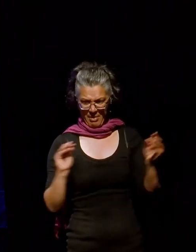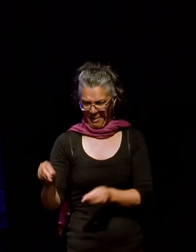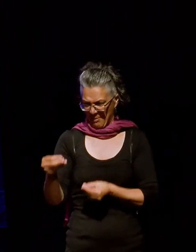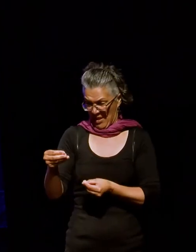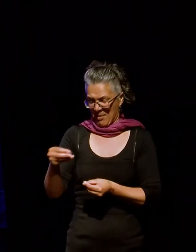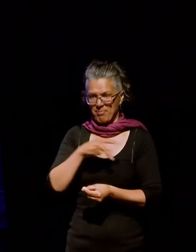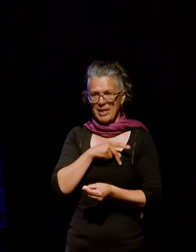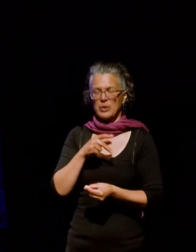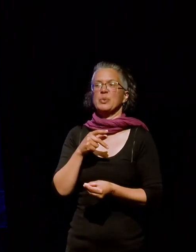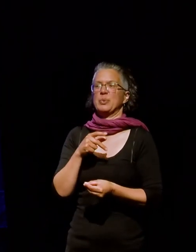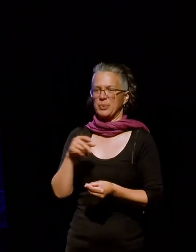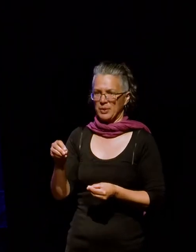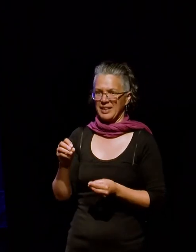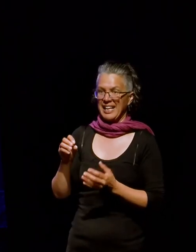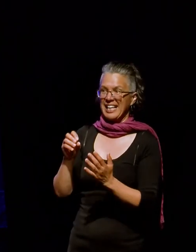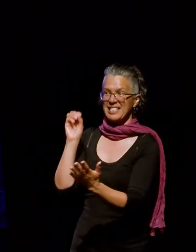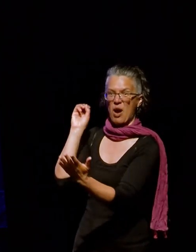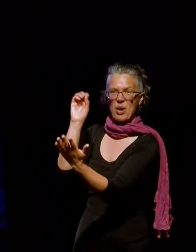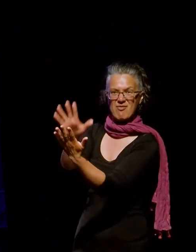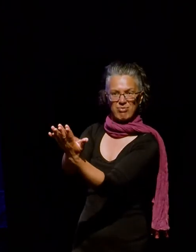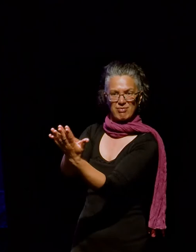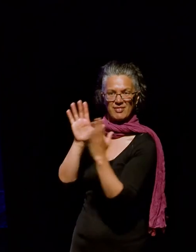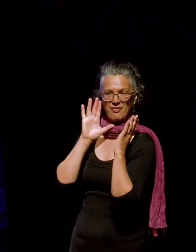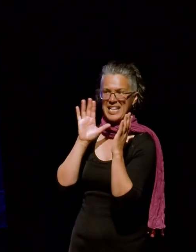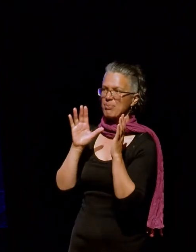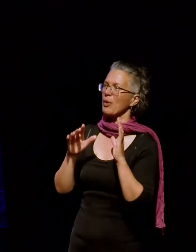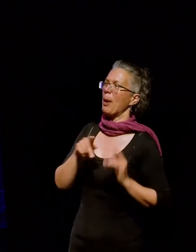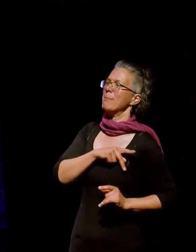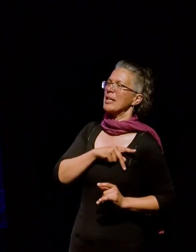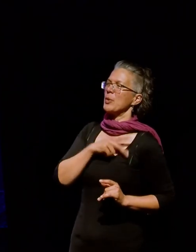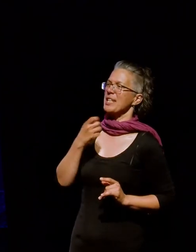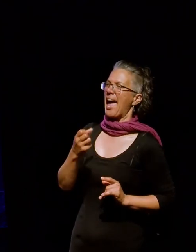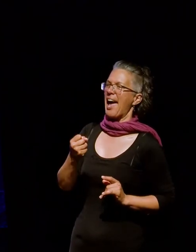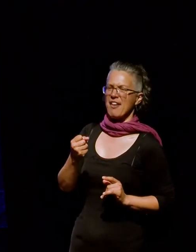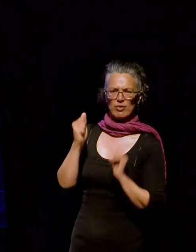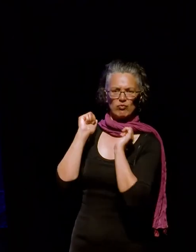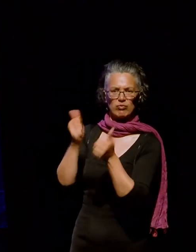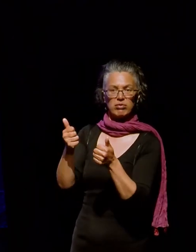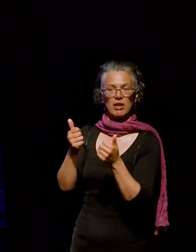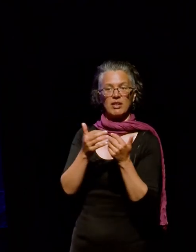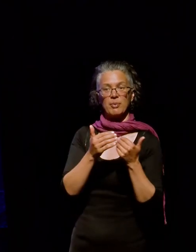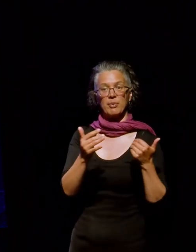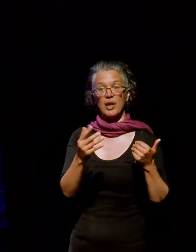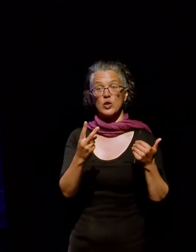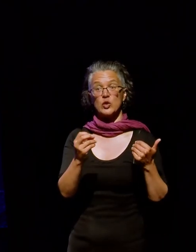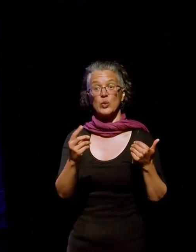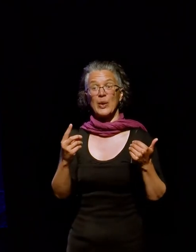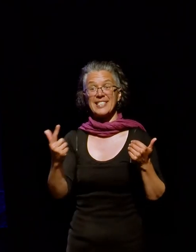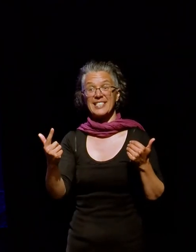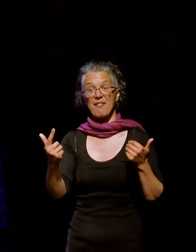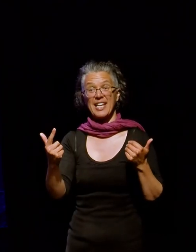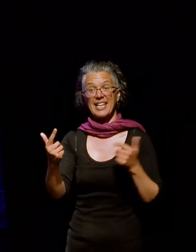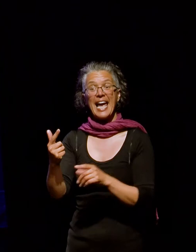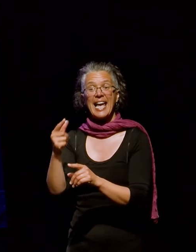So we put up a post saying, hey, we've got these medals. This is great. And then in 2017, a teenage boy tags his